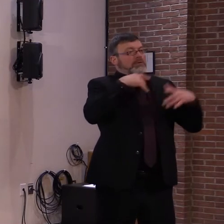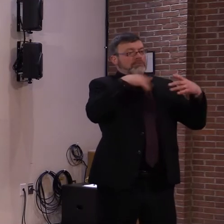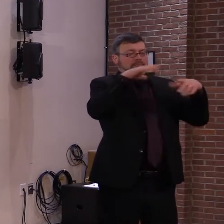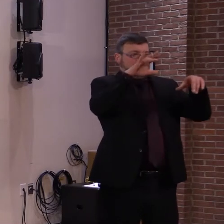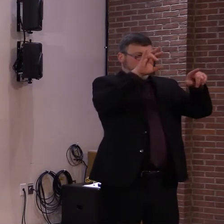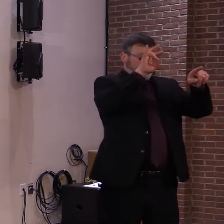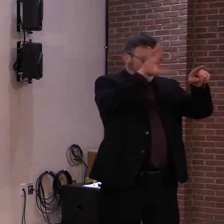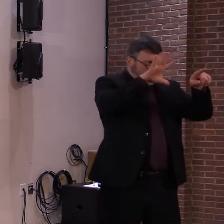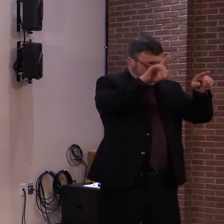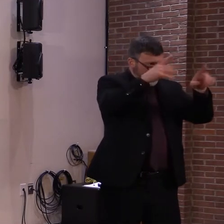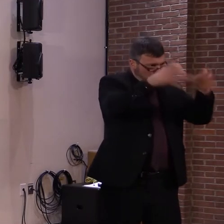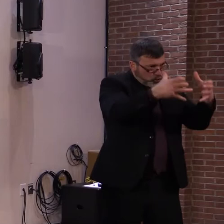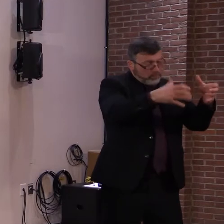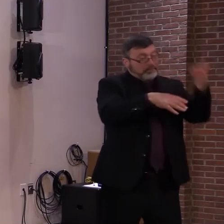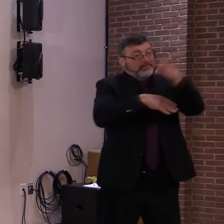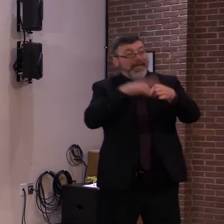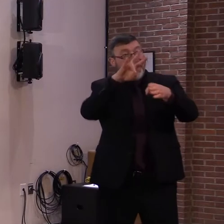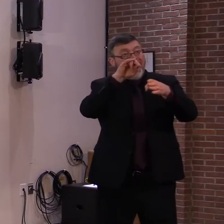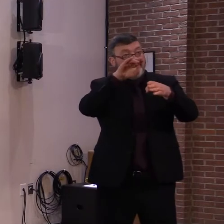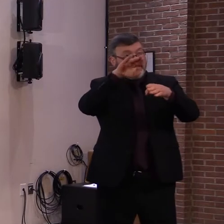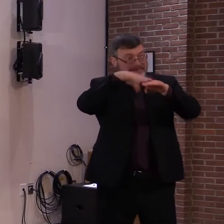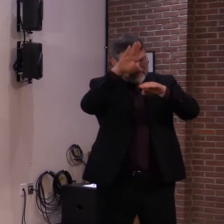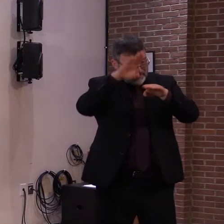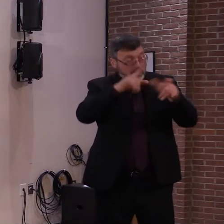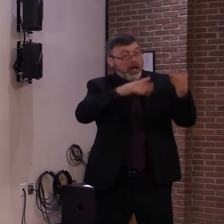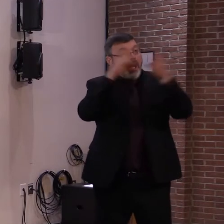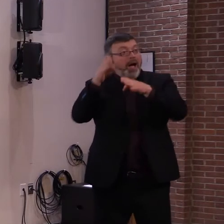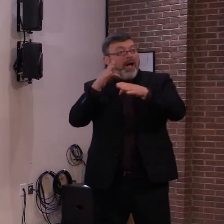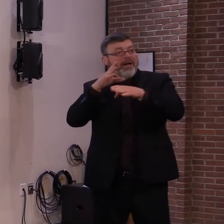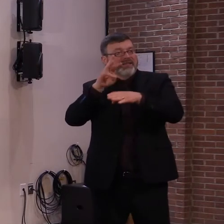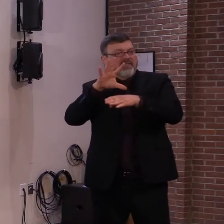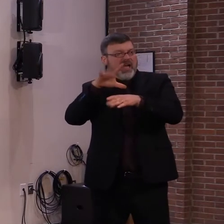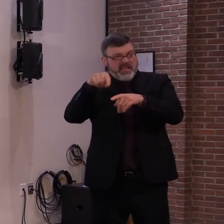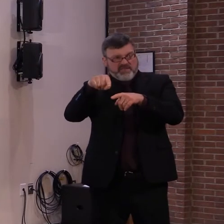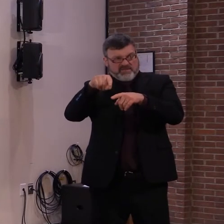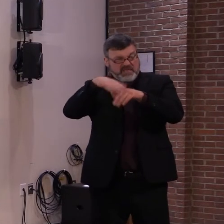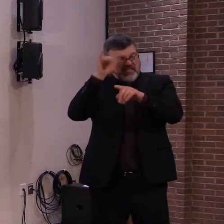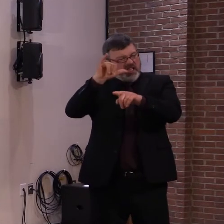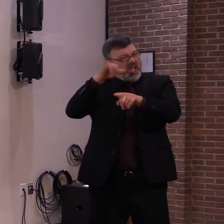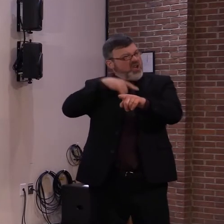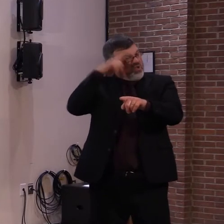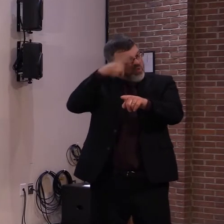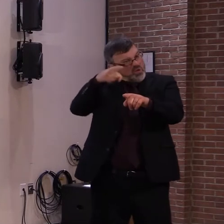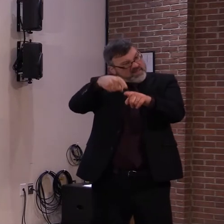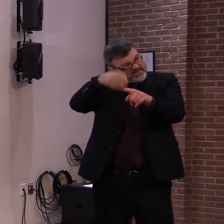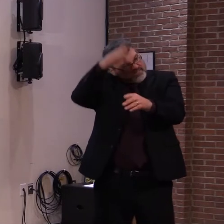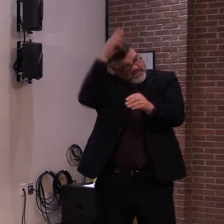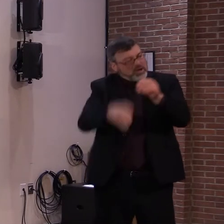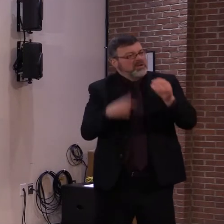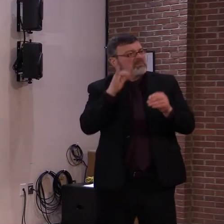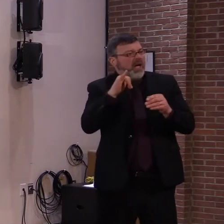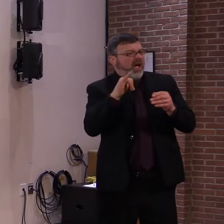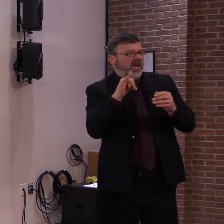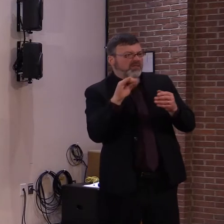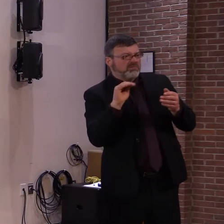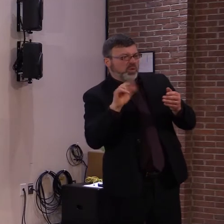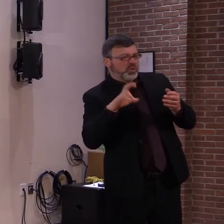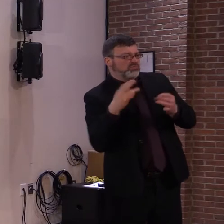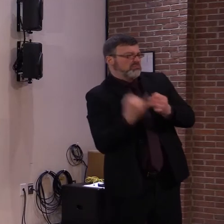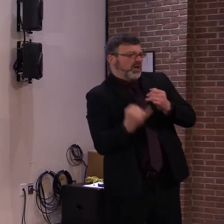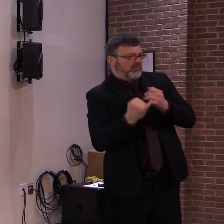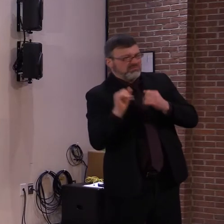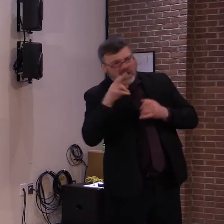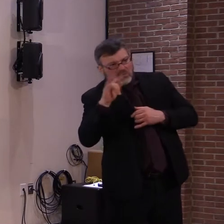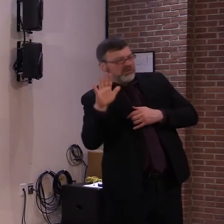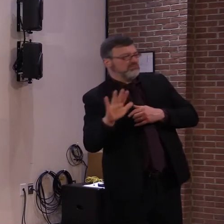is a lot to cover, but I also know the public is very eager to learn how vaccines will roll out for them. Please